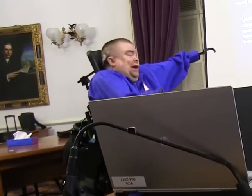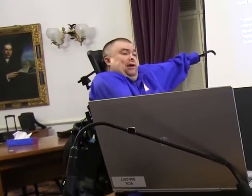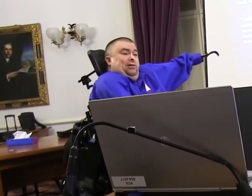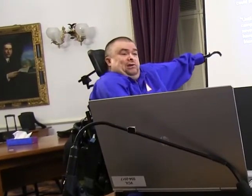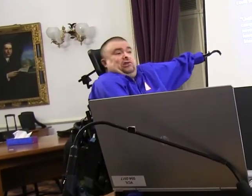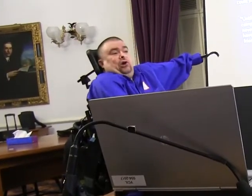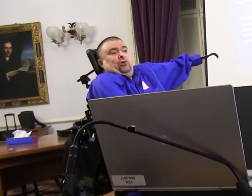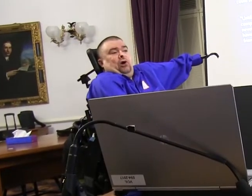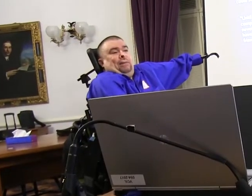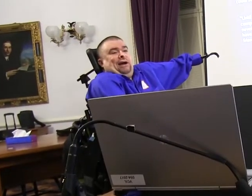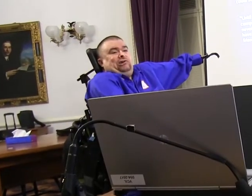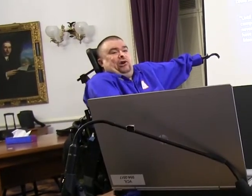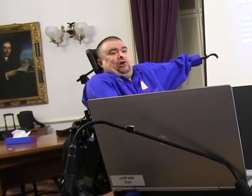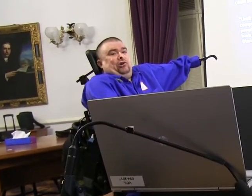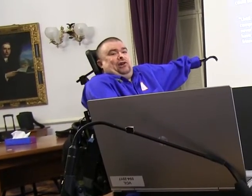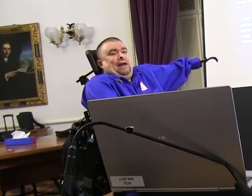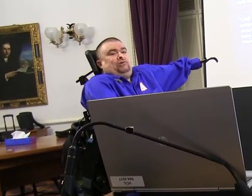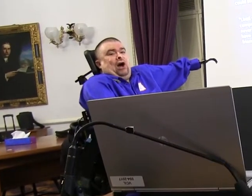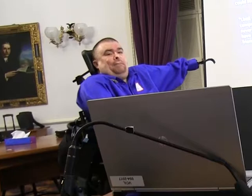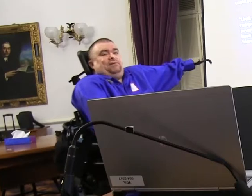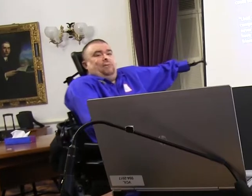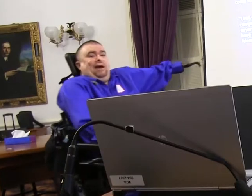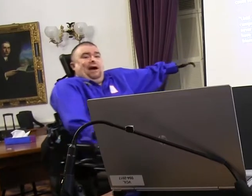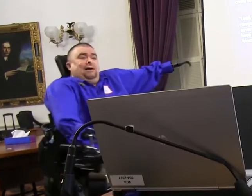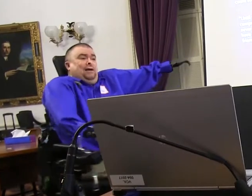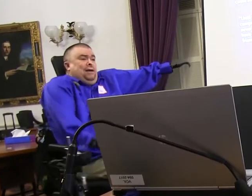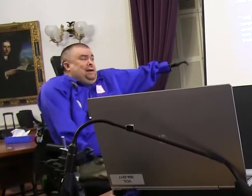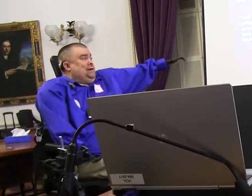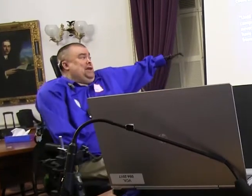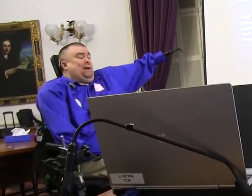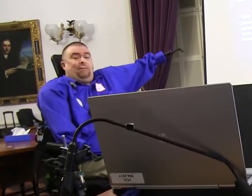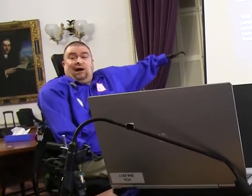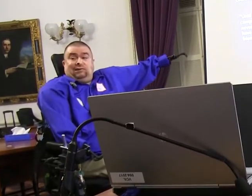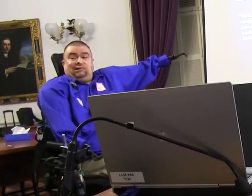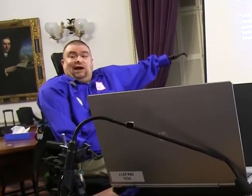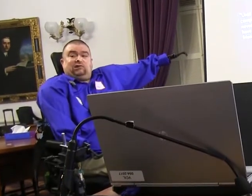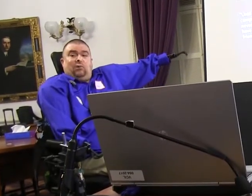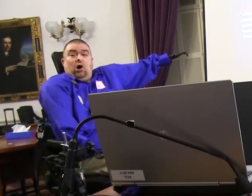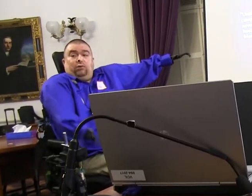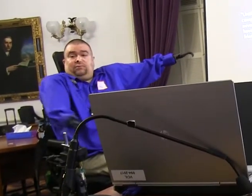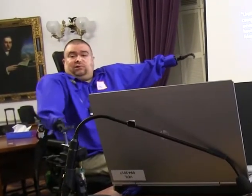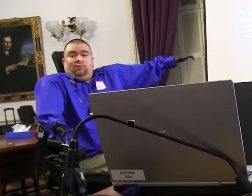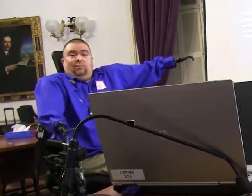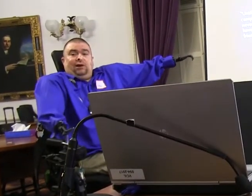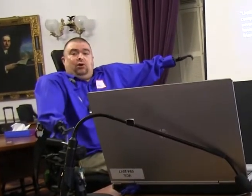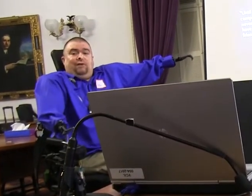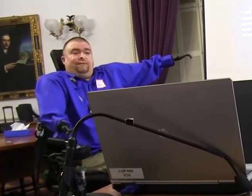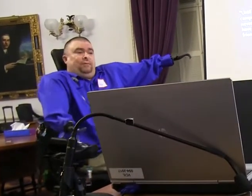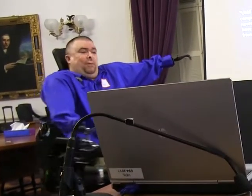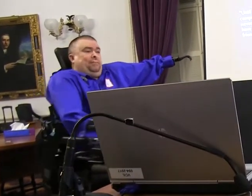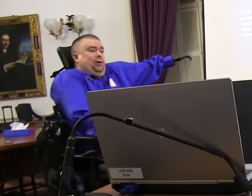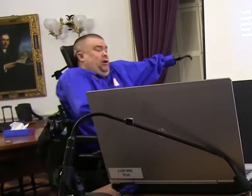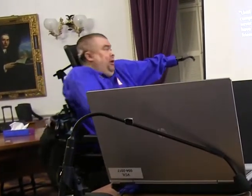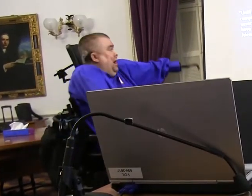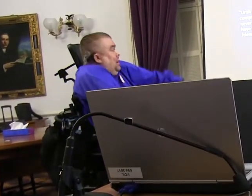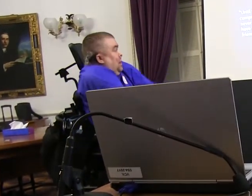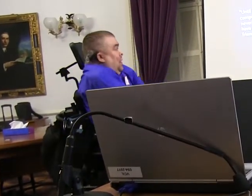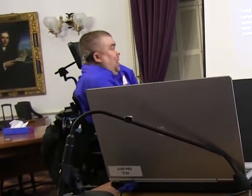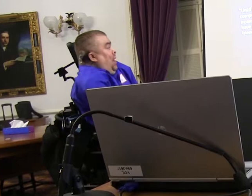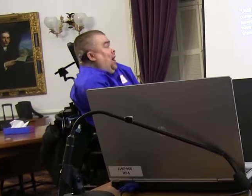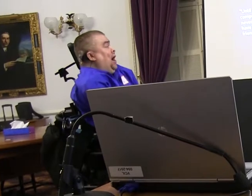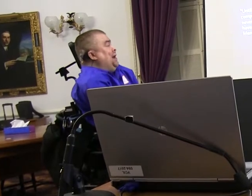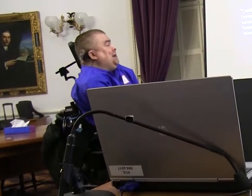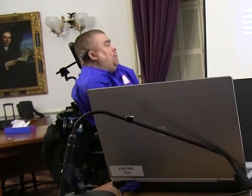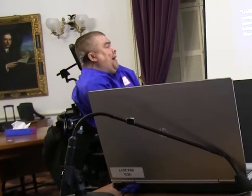This second, this third quote, I'm actually going to do a name drop. It's from a team man of mine, Zach Small, somebody you might know from the Montpelier area.